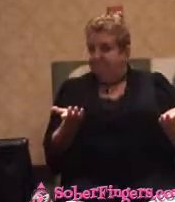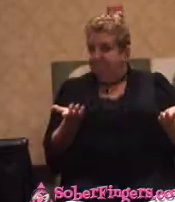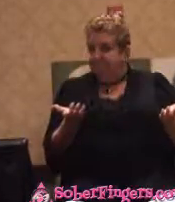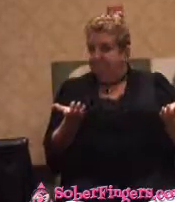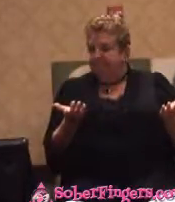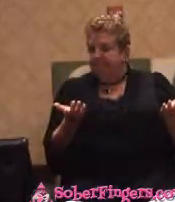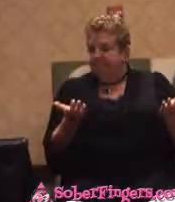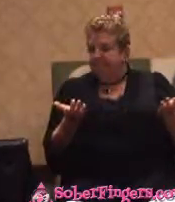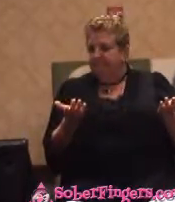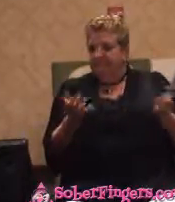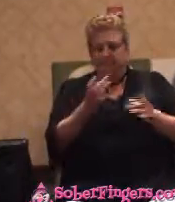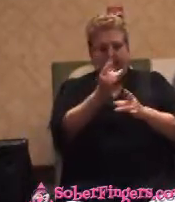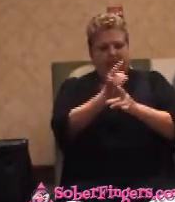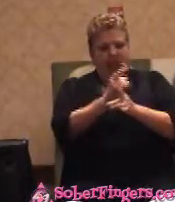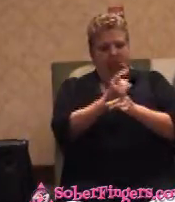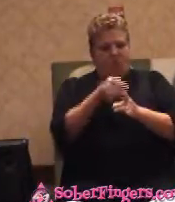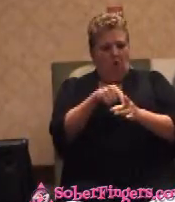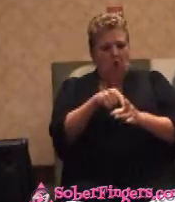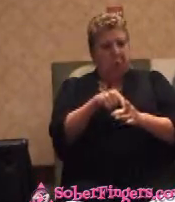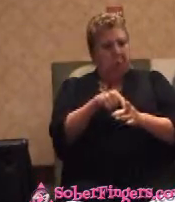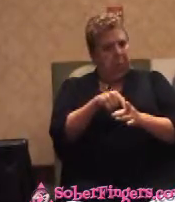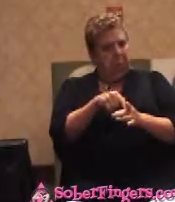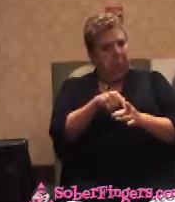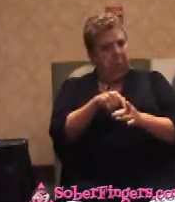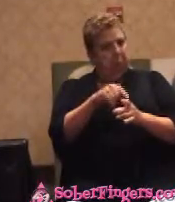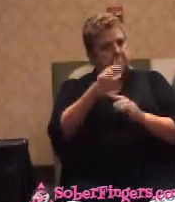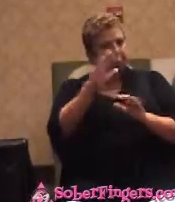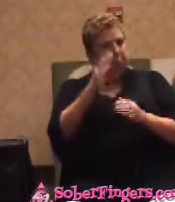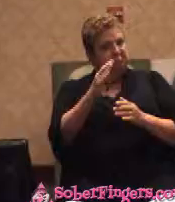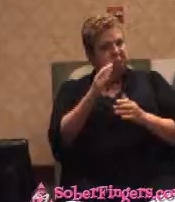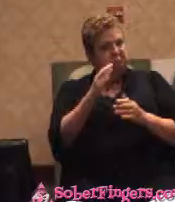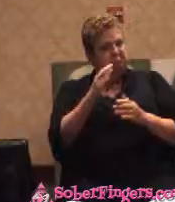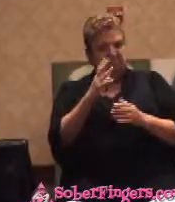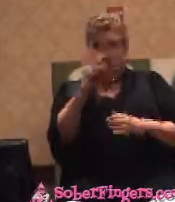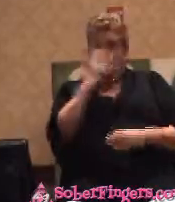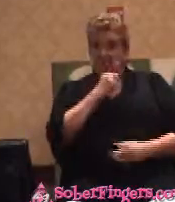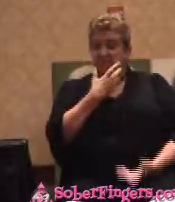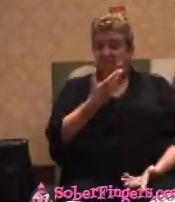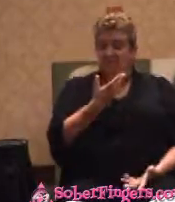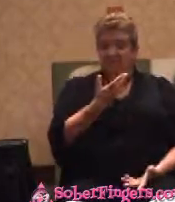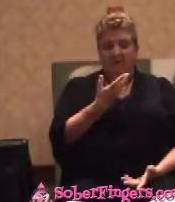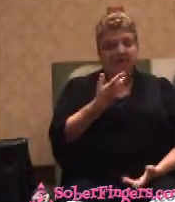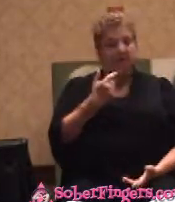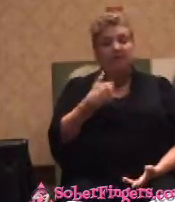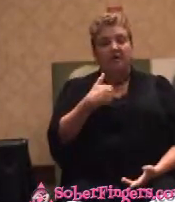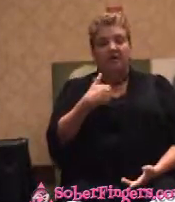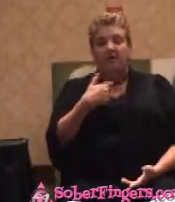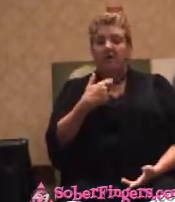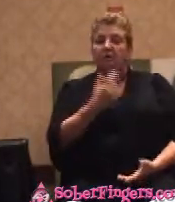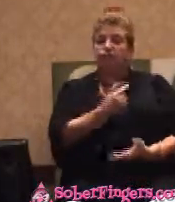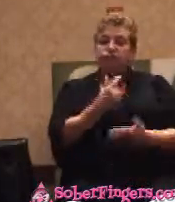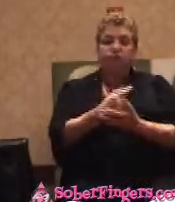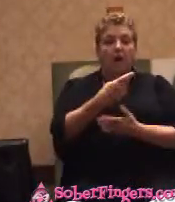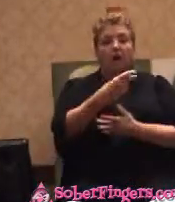Alcoholism seemed to me like a pretty good thing. I went off to college. That's where I encountered alcohol.